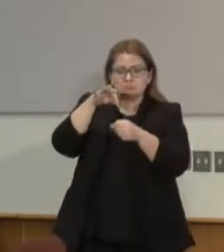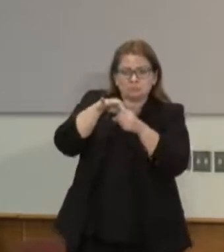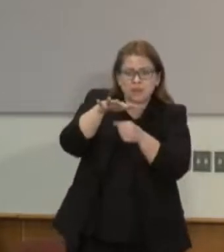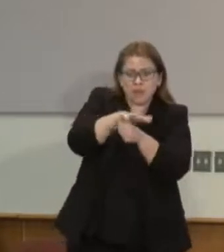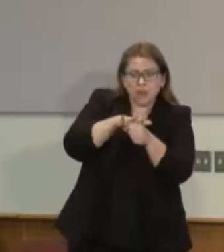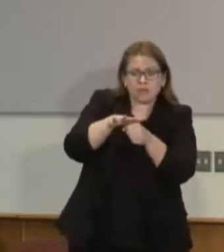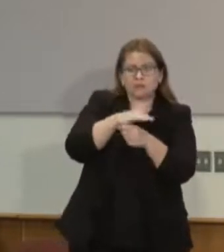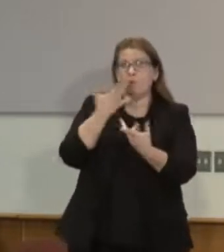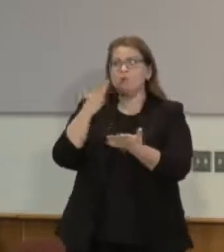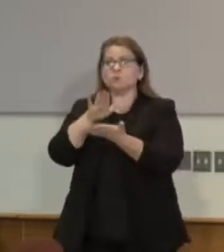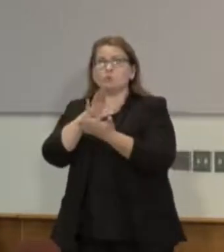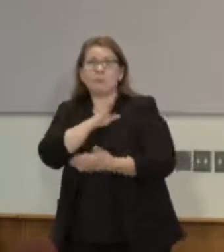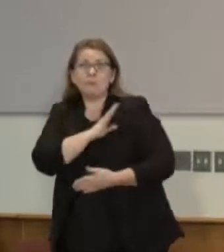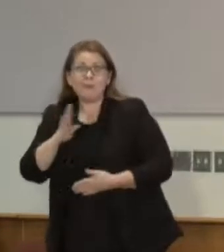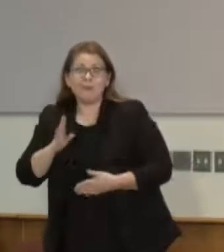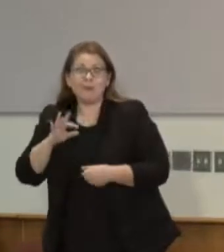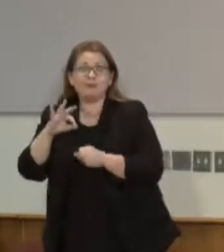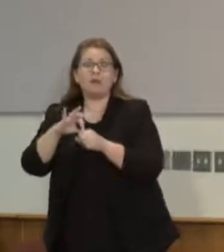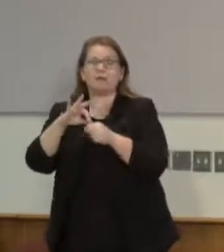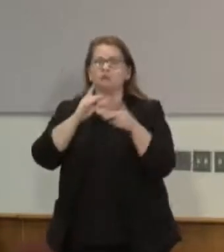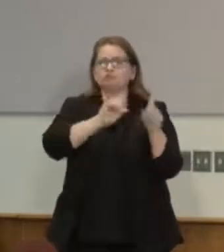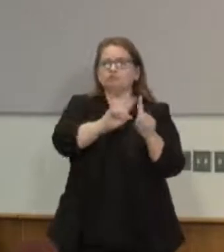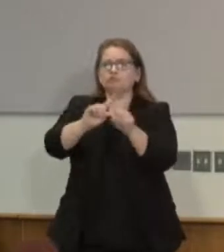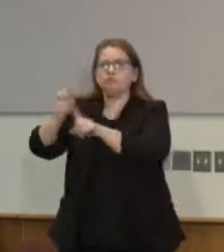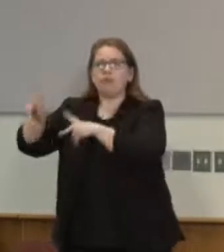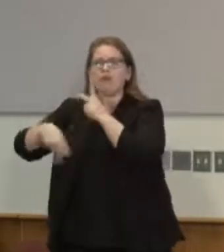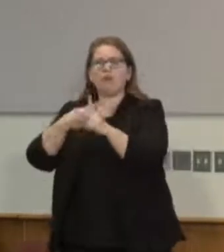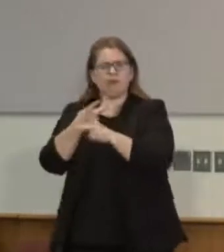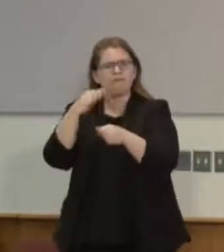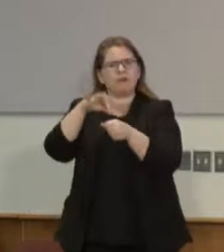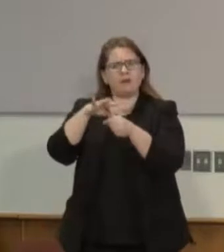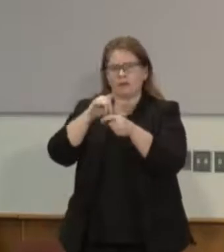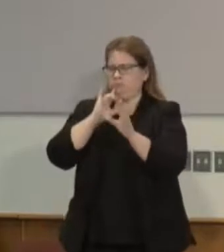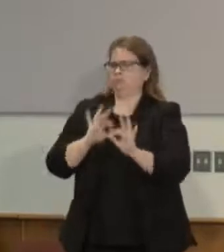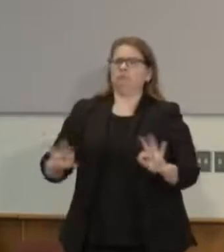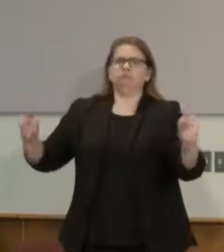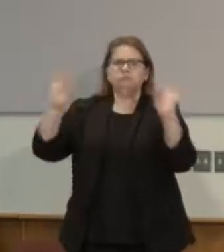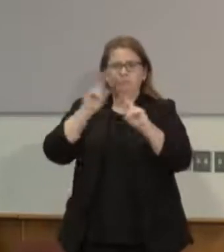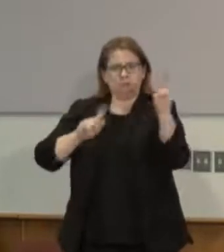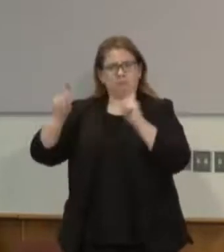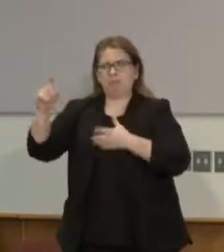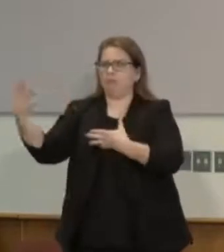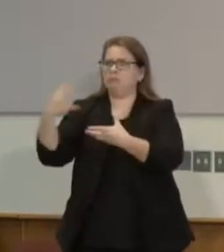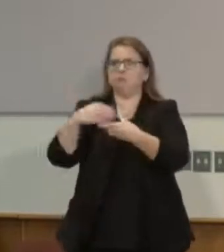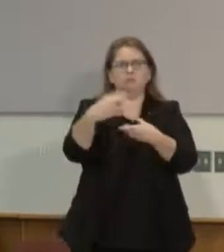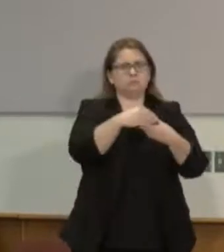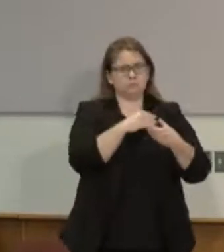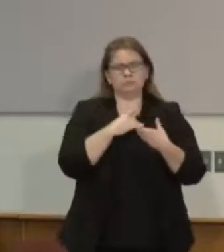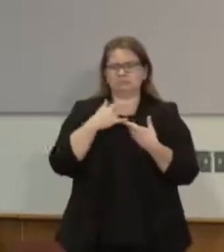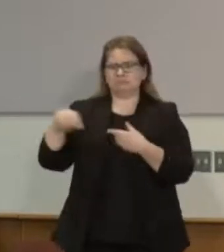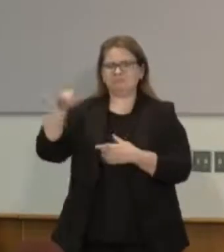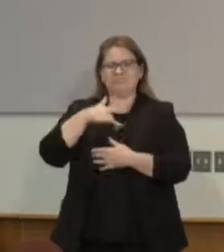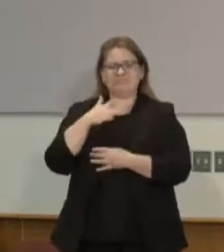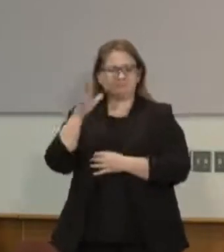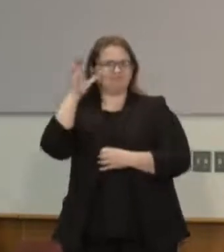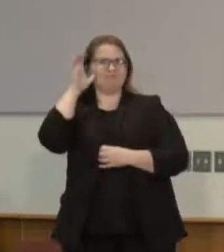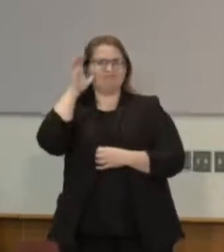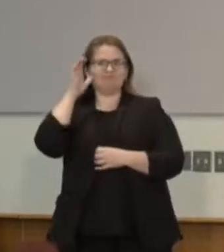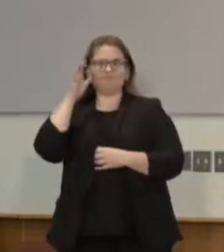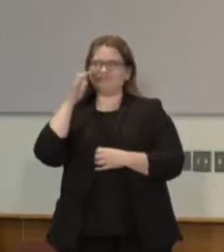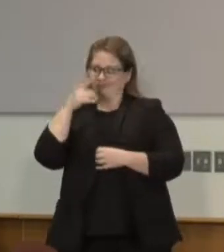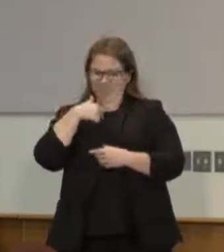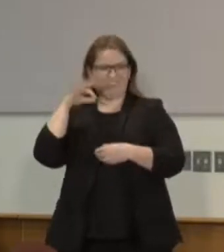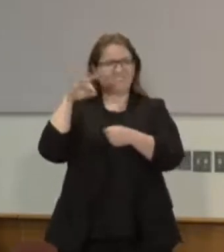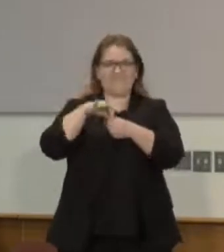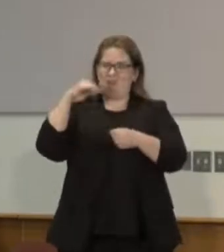board, people should be heard. And when individuals are heard, then they feel as if they're a part of the process and